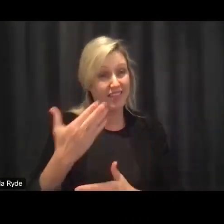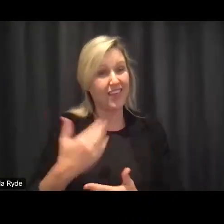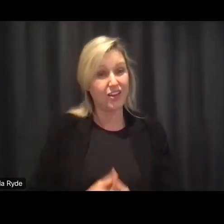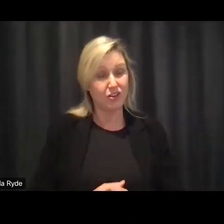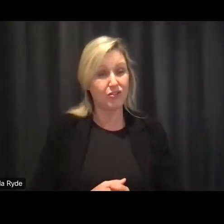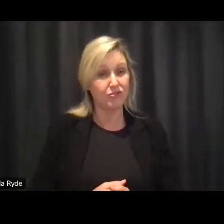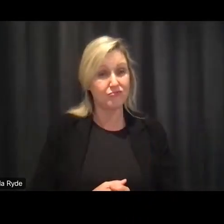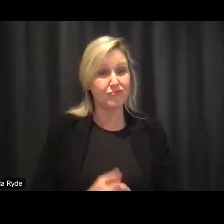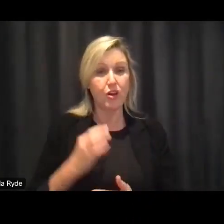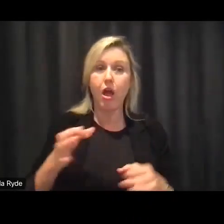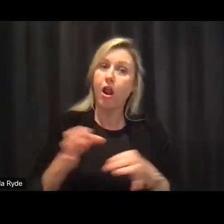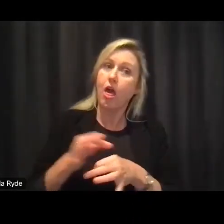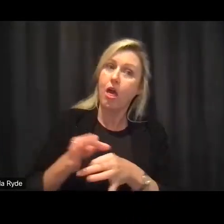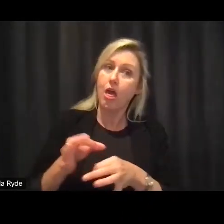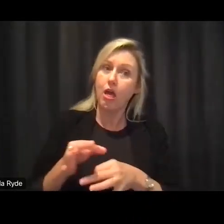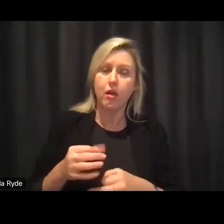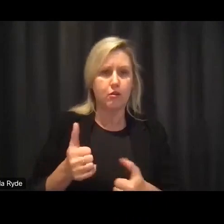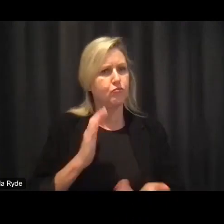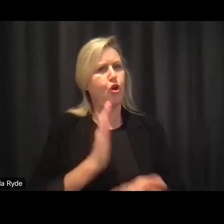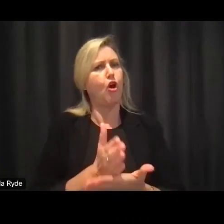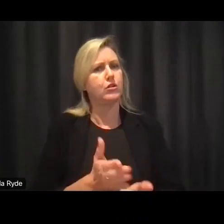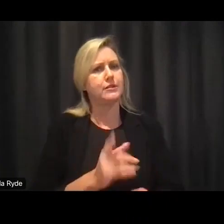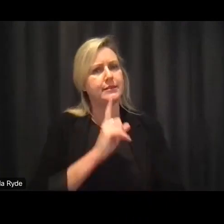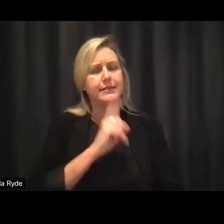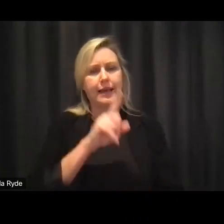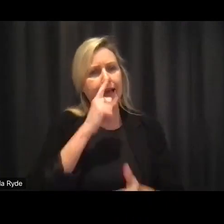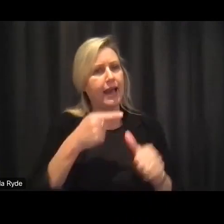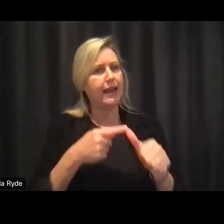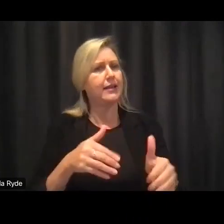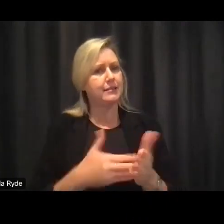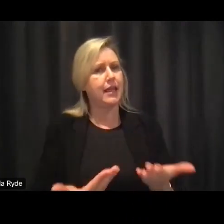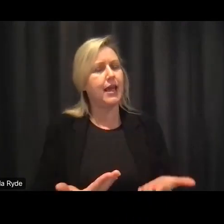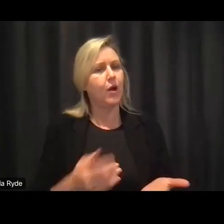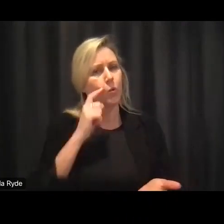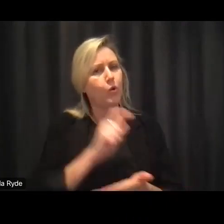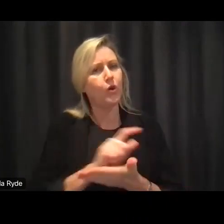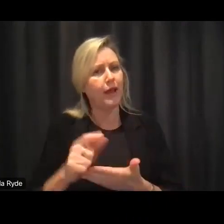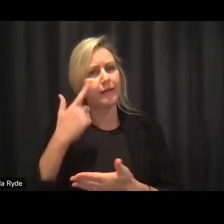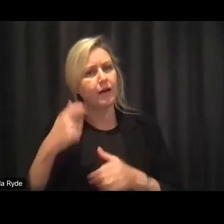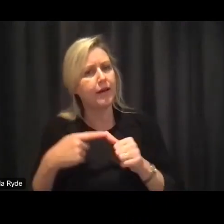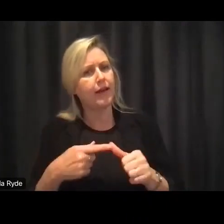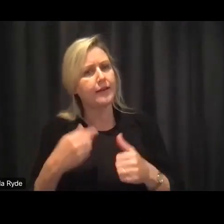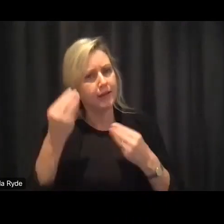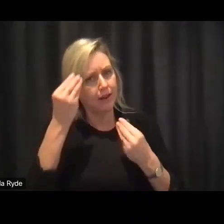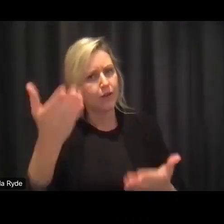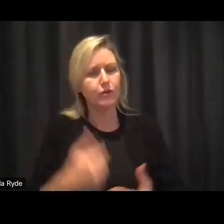flexibility in this process which i think is a good thing um do ye um